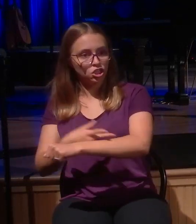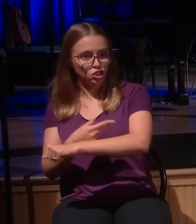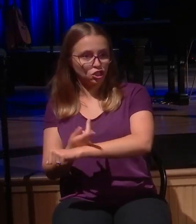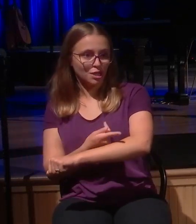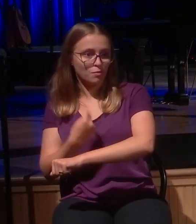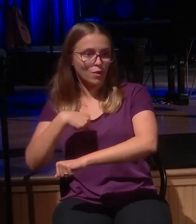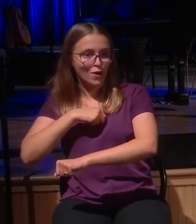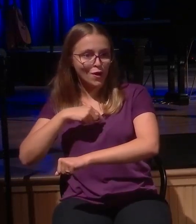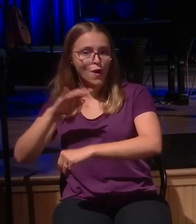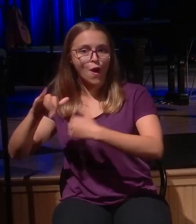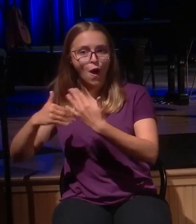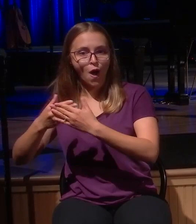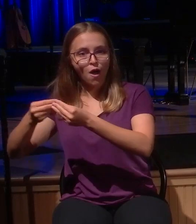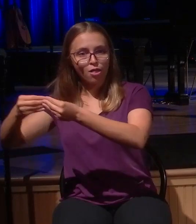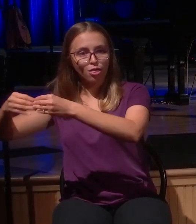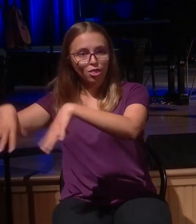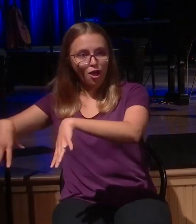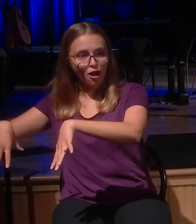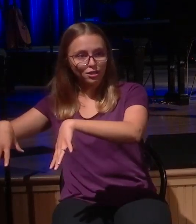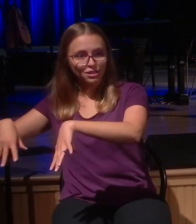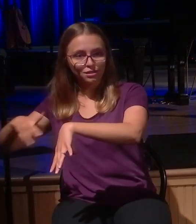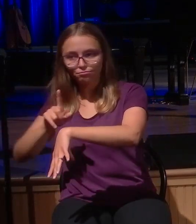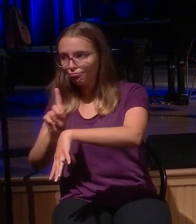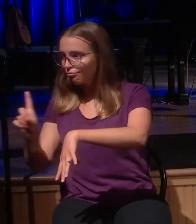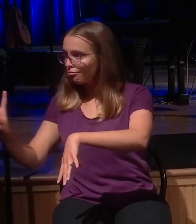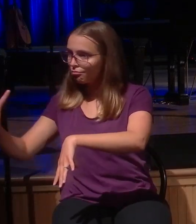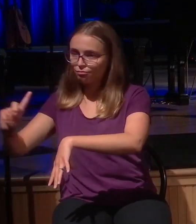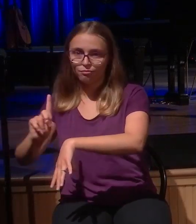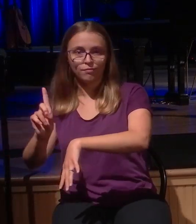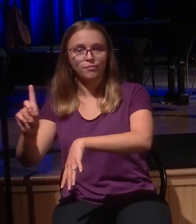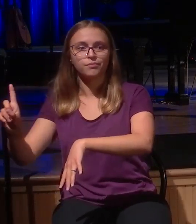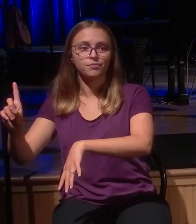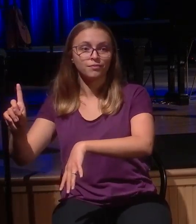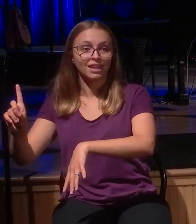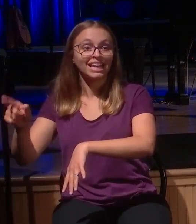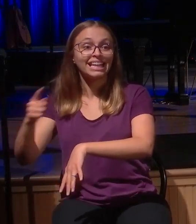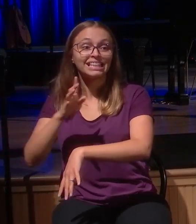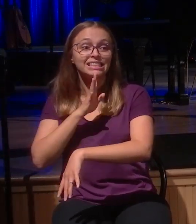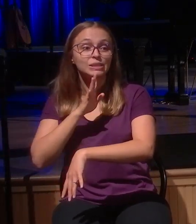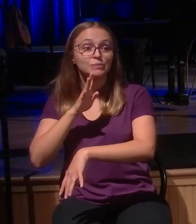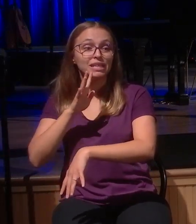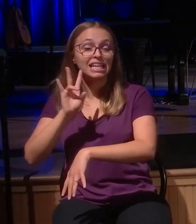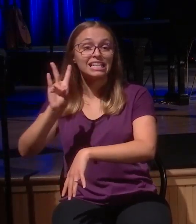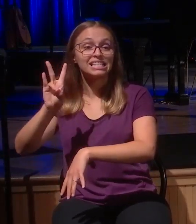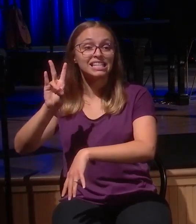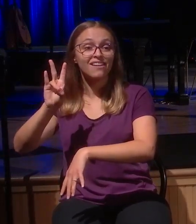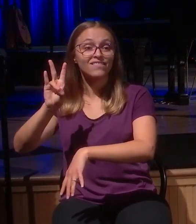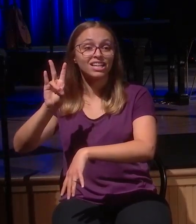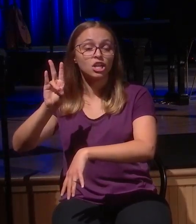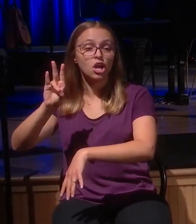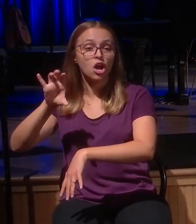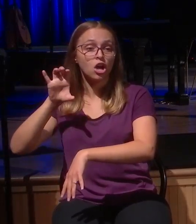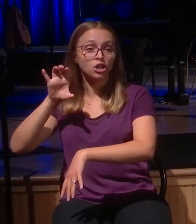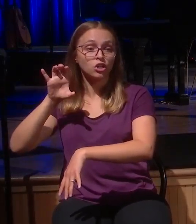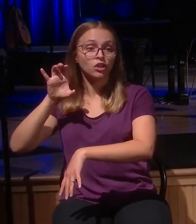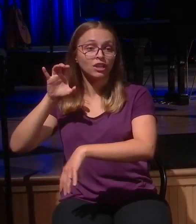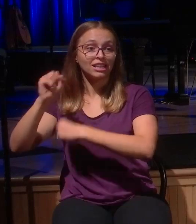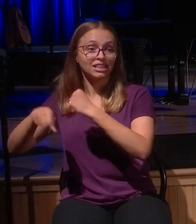prophetic insight, speaking 700 years into the future of the cross, Isaiah says, and the Lord